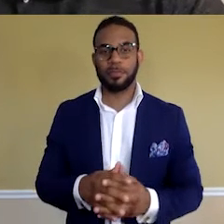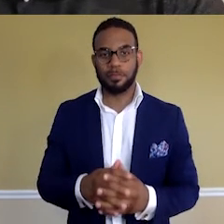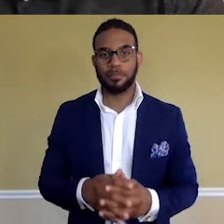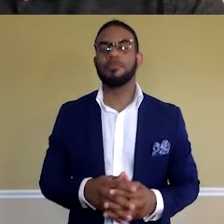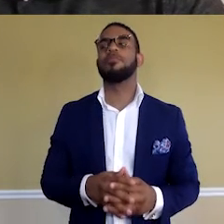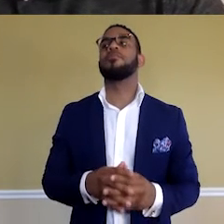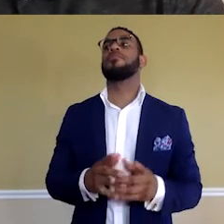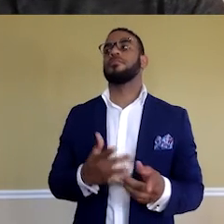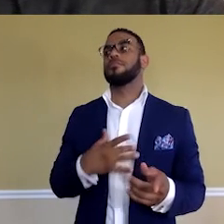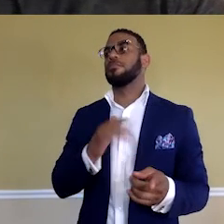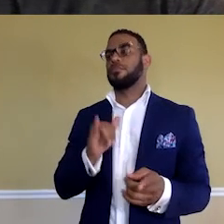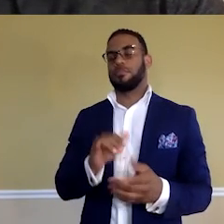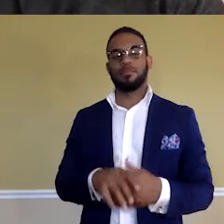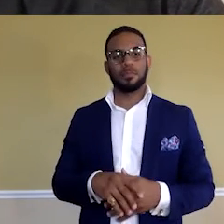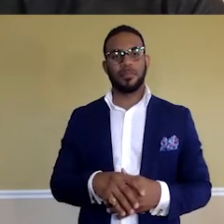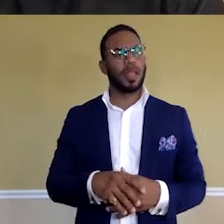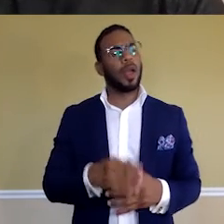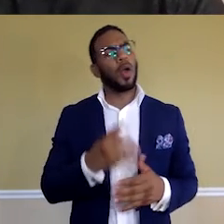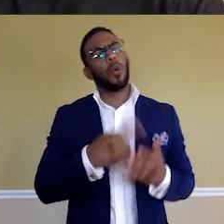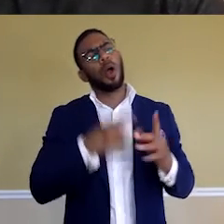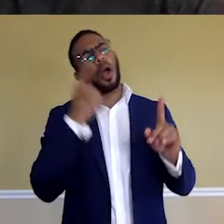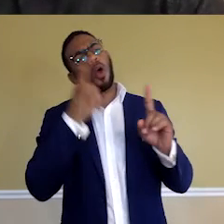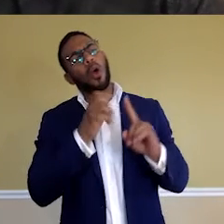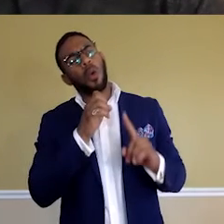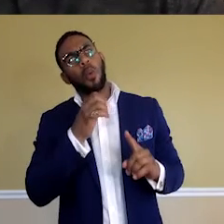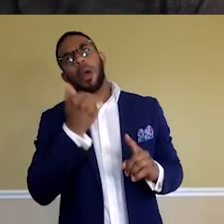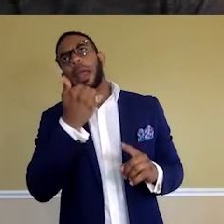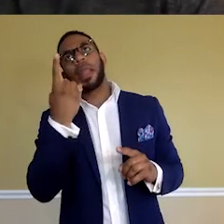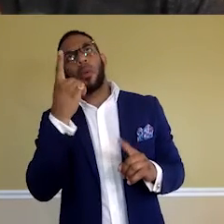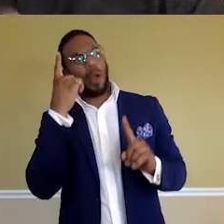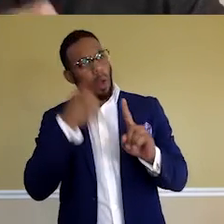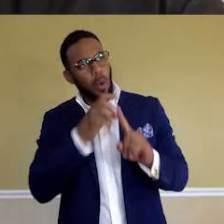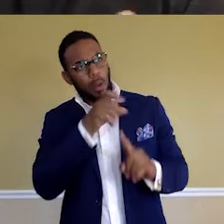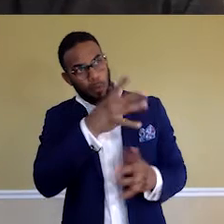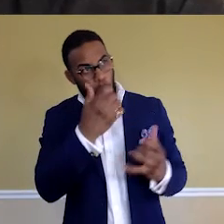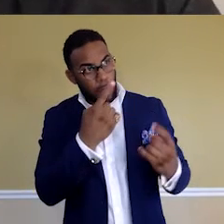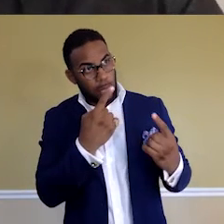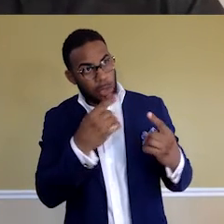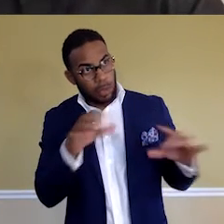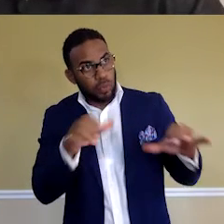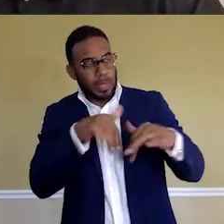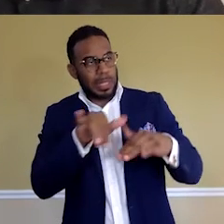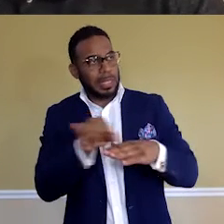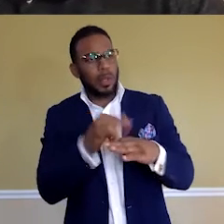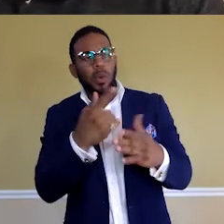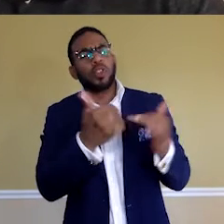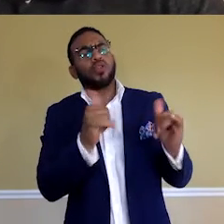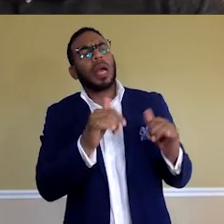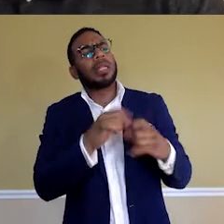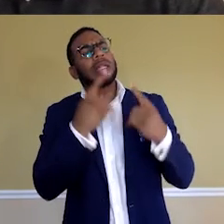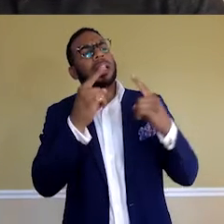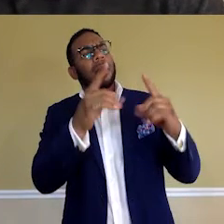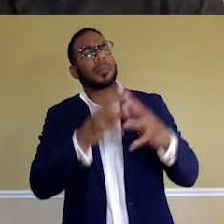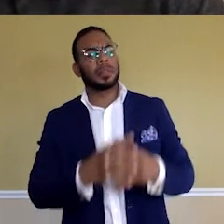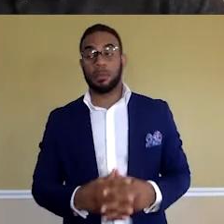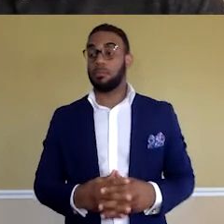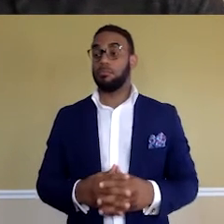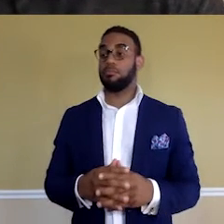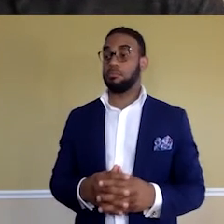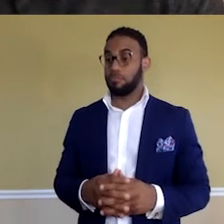I like that. What is a goal of yours that you want to accomplish in this industry? What are you trying to accomplish? Oh, that is a